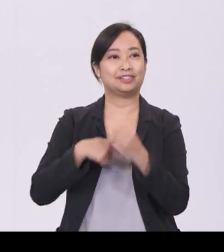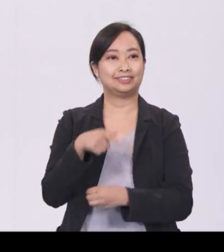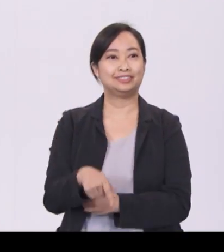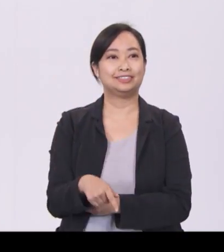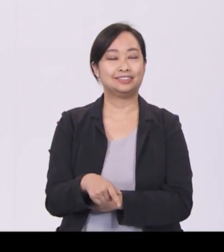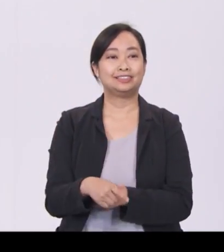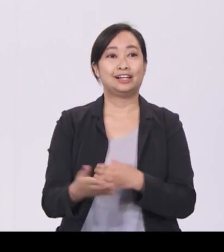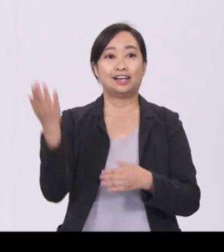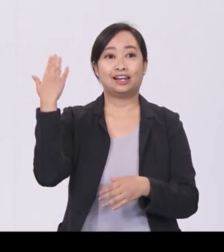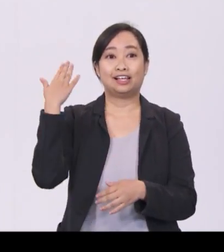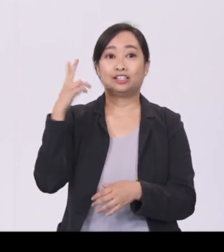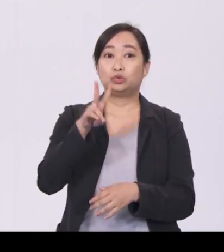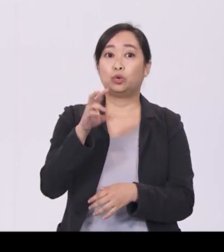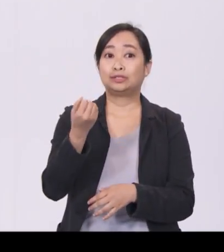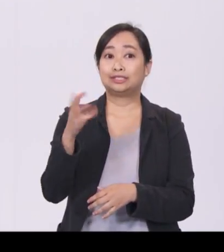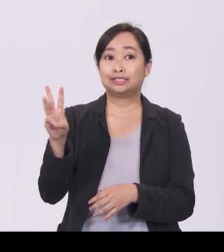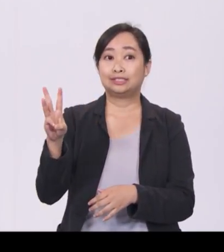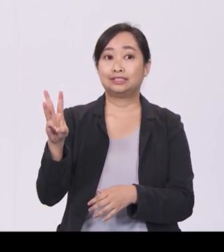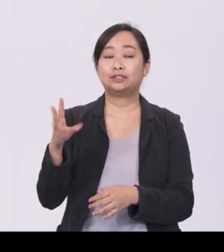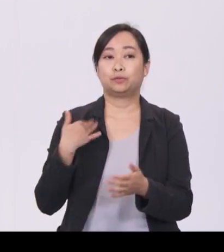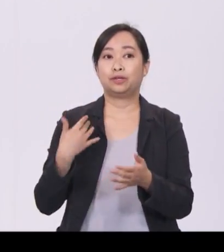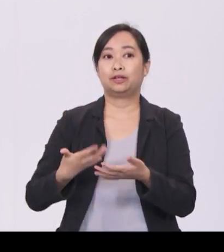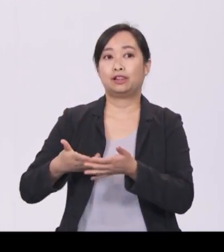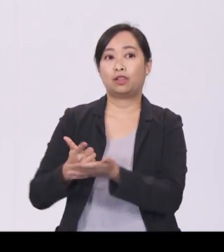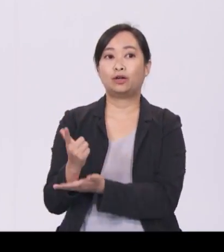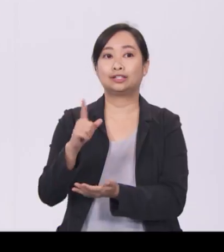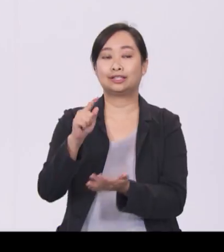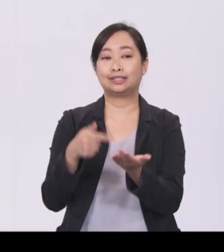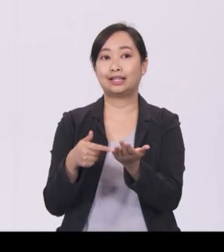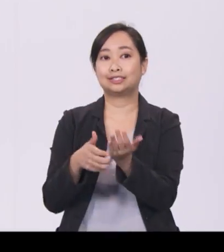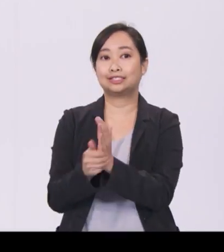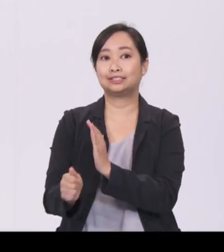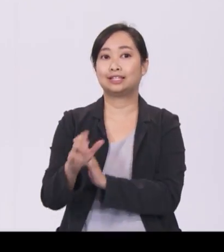over 27,000 training places have been taken up or committed.